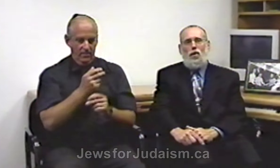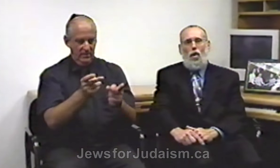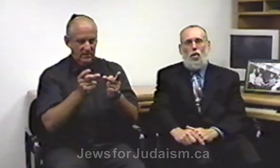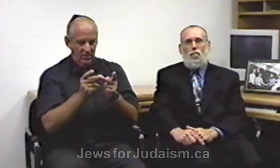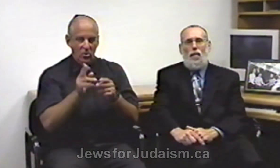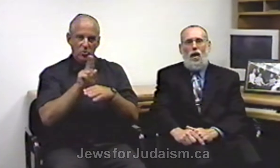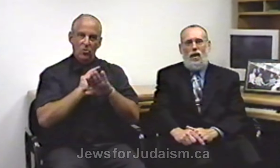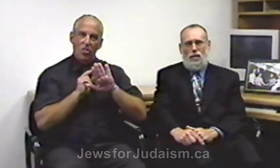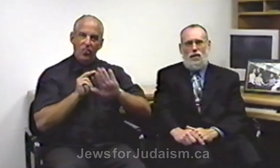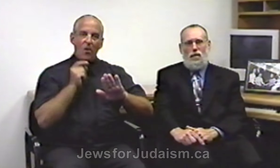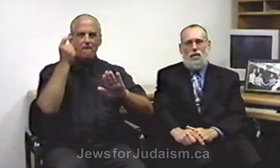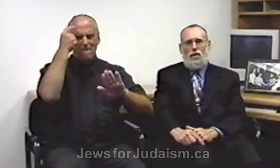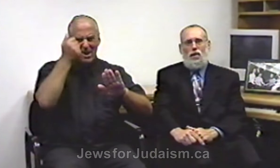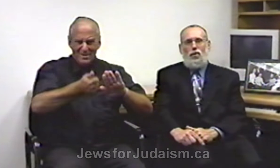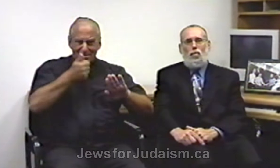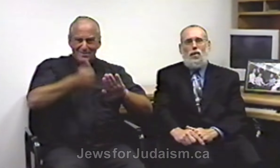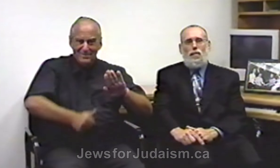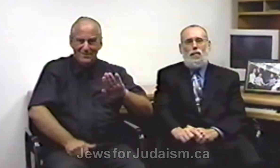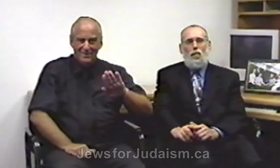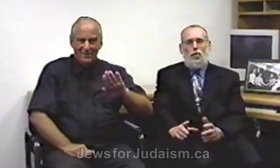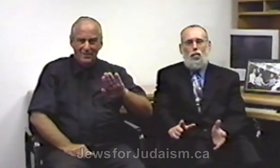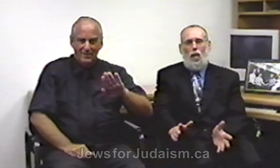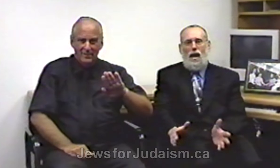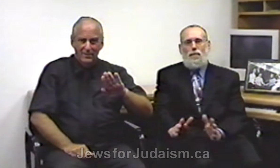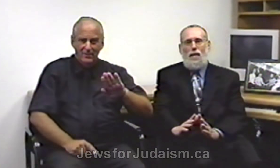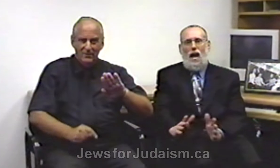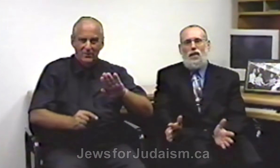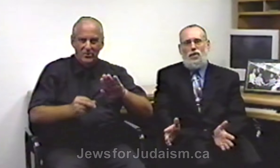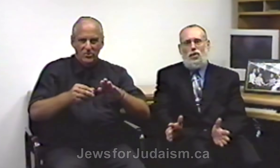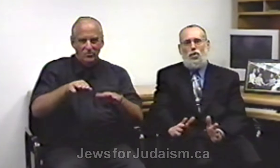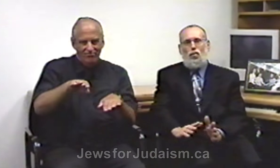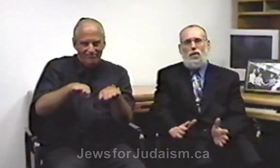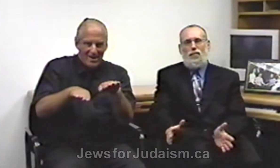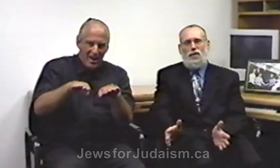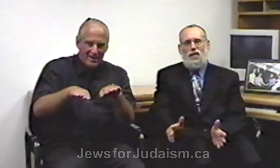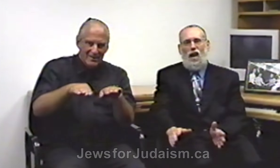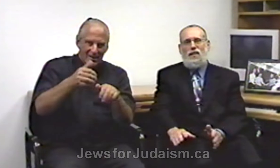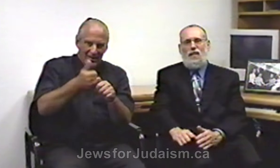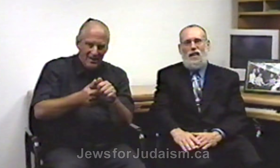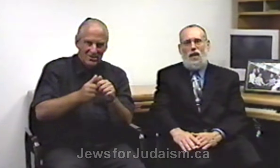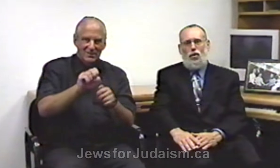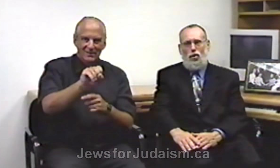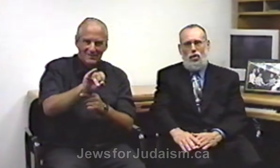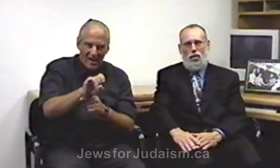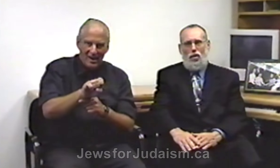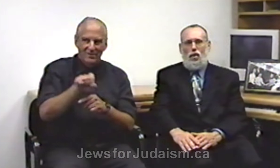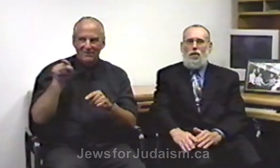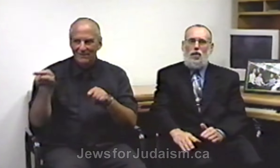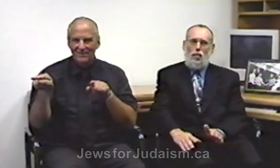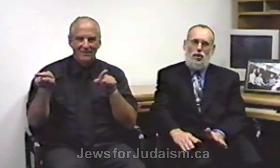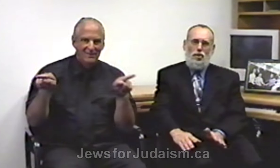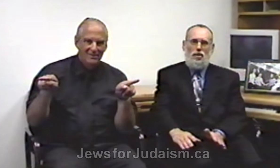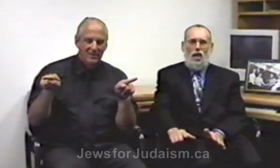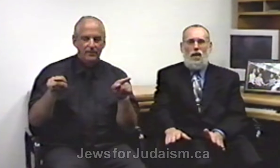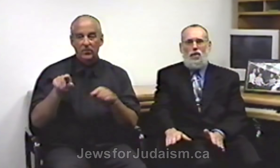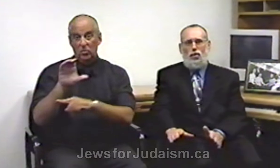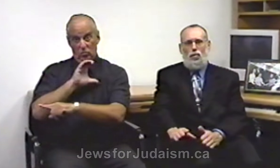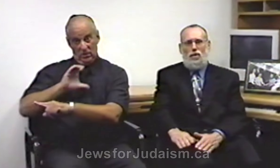their own mind to weigh and balance the two different sides that they had heard the Christian side and the Jewish